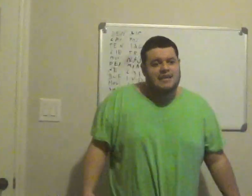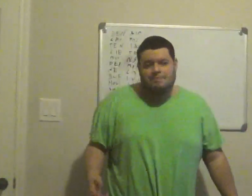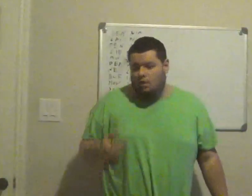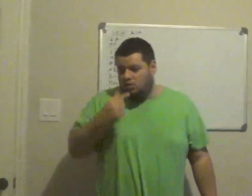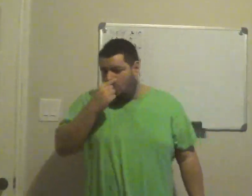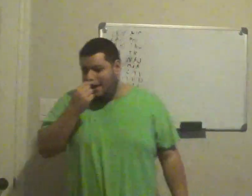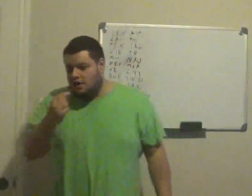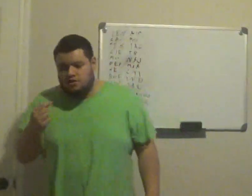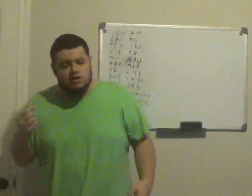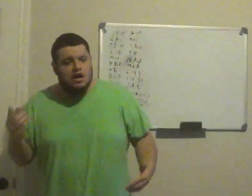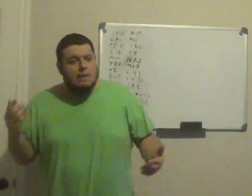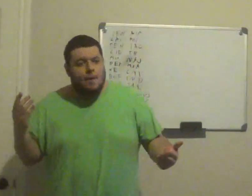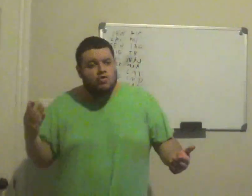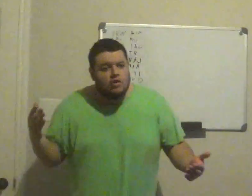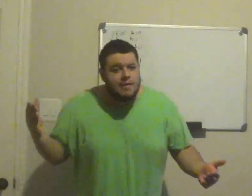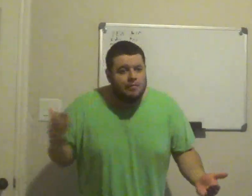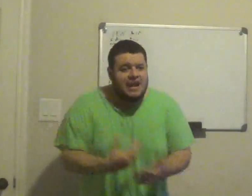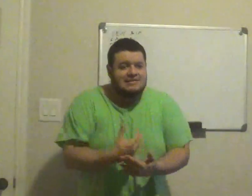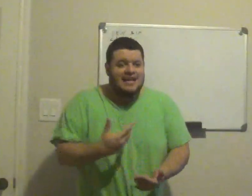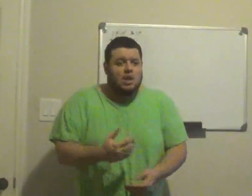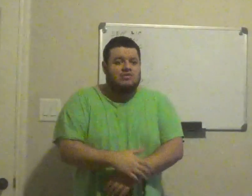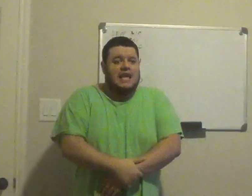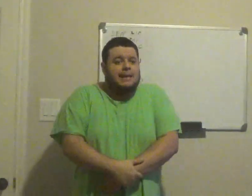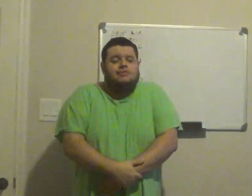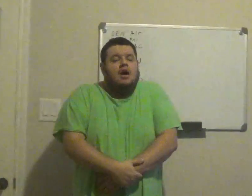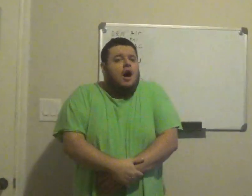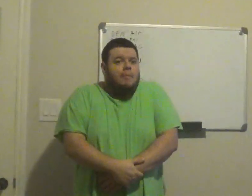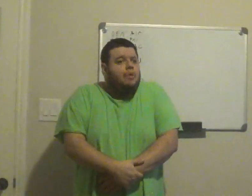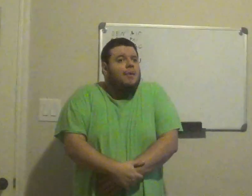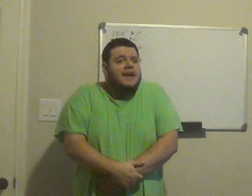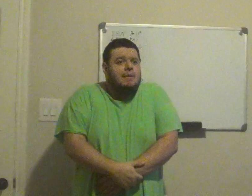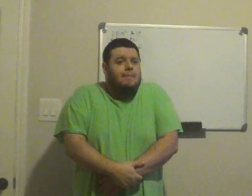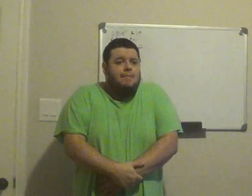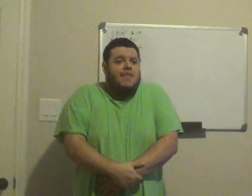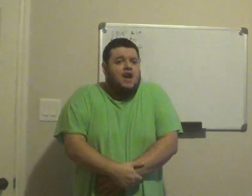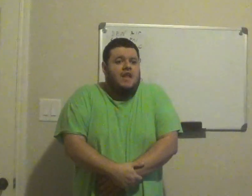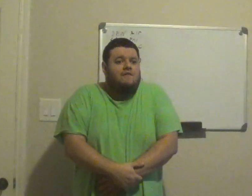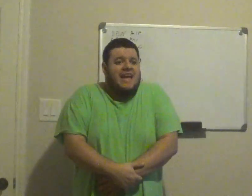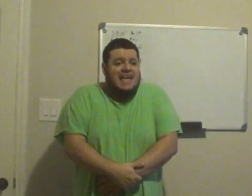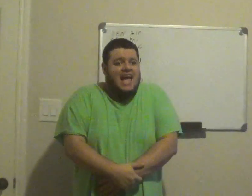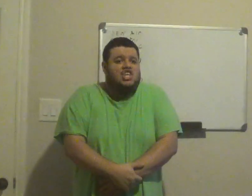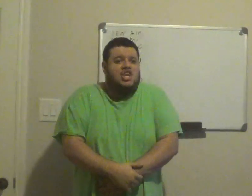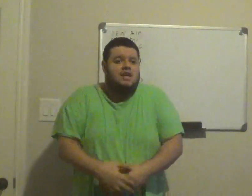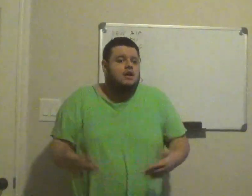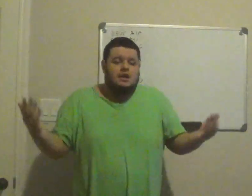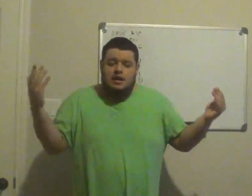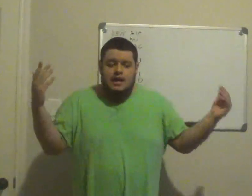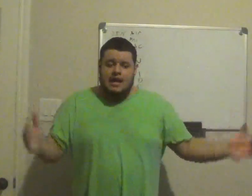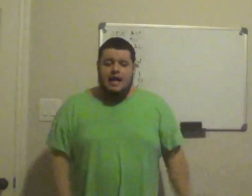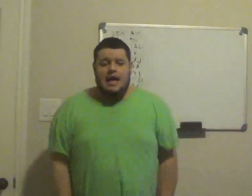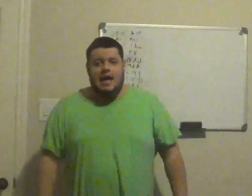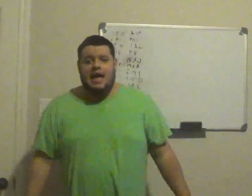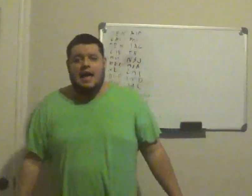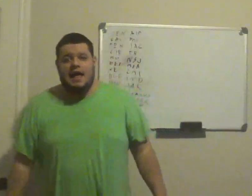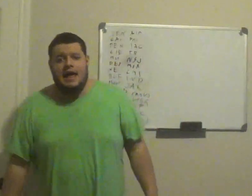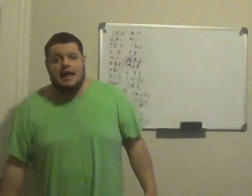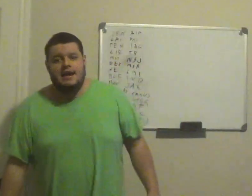same thing with the Raiders, most of the people that attend those games, are probably going to be people that are there on vacation, and, and,